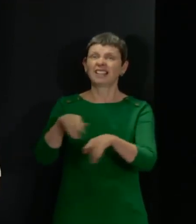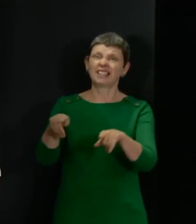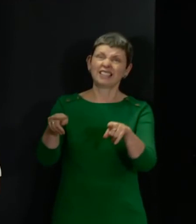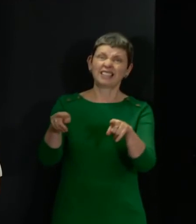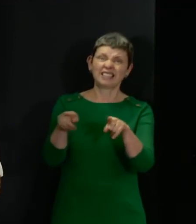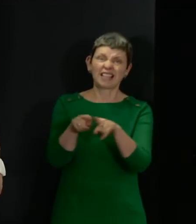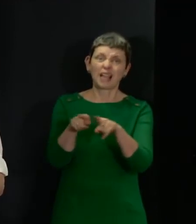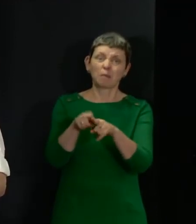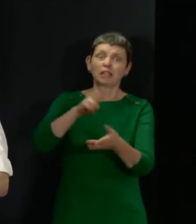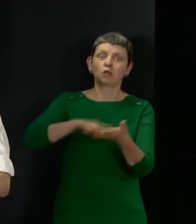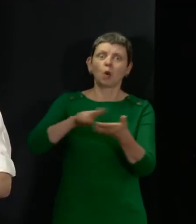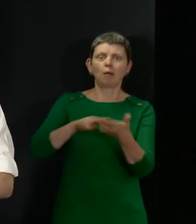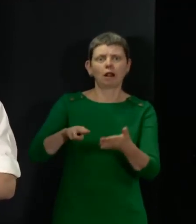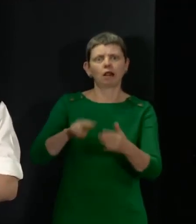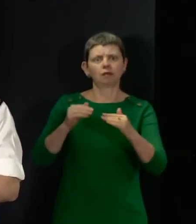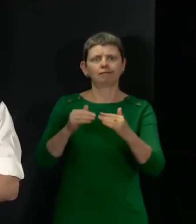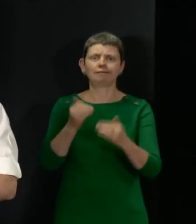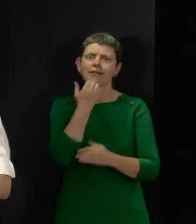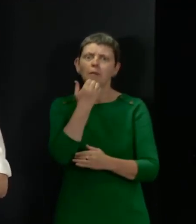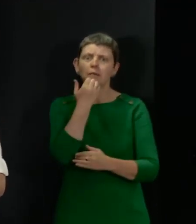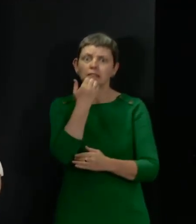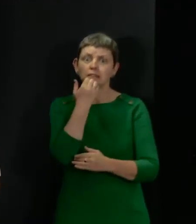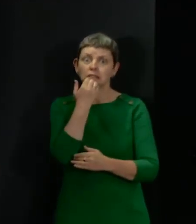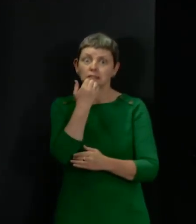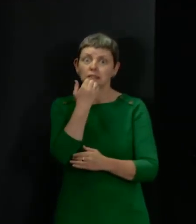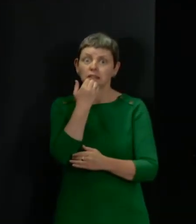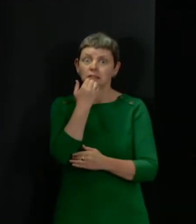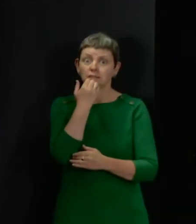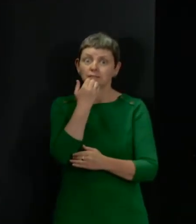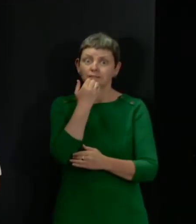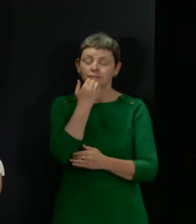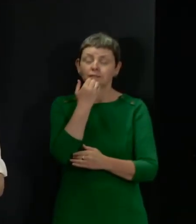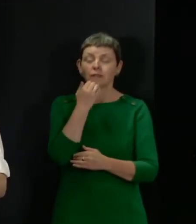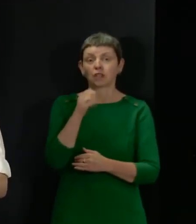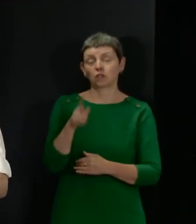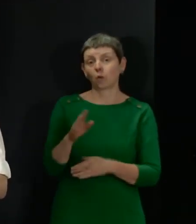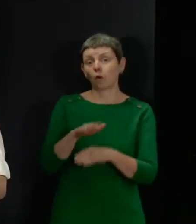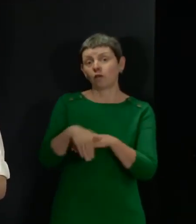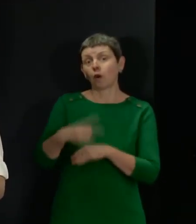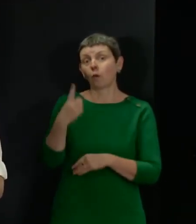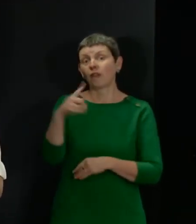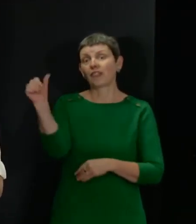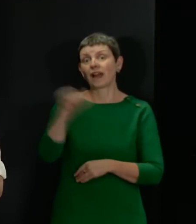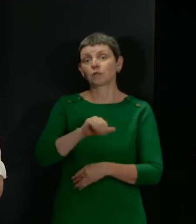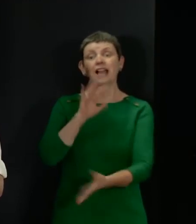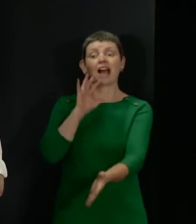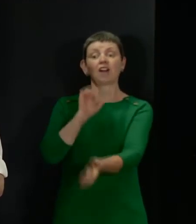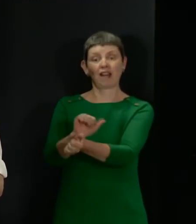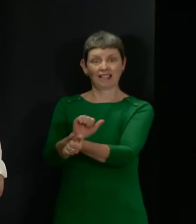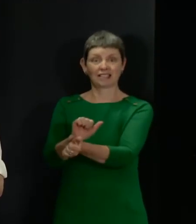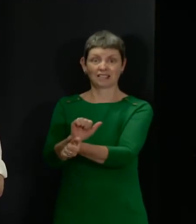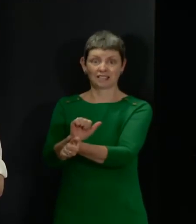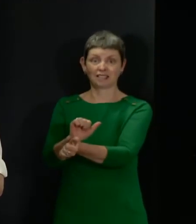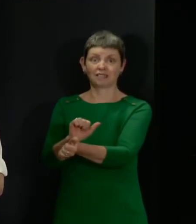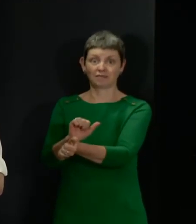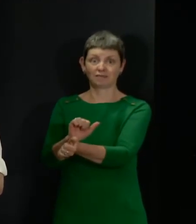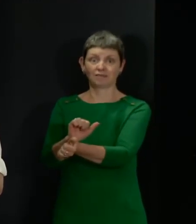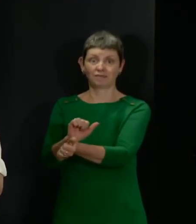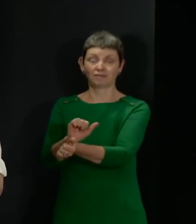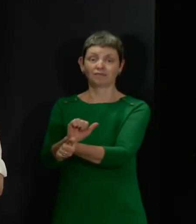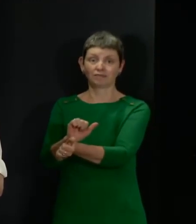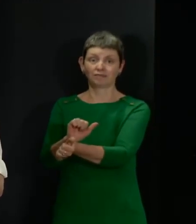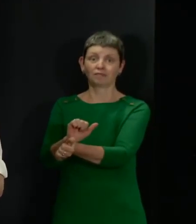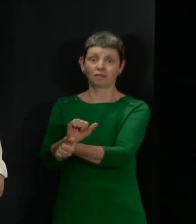call business as usual. And we, in fact, made over 1,000 arrests last weekend. None of them, it has to be said, in regard